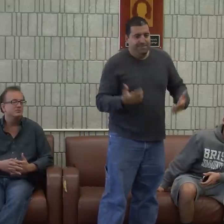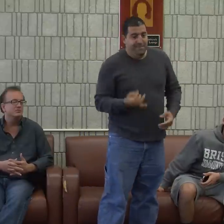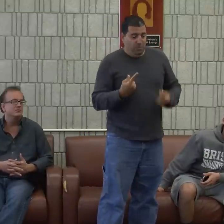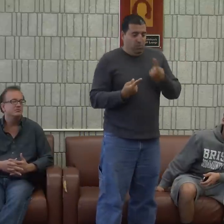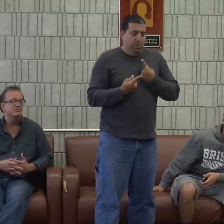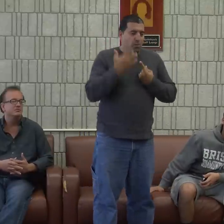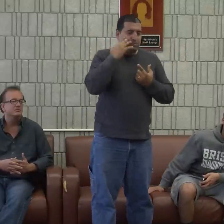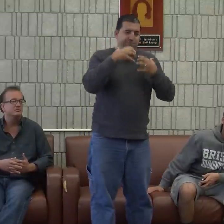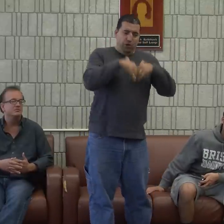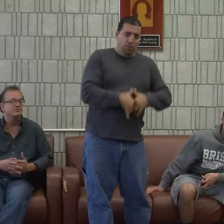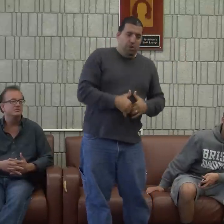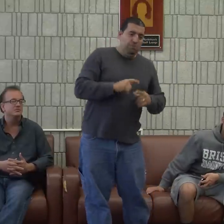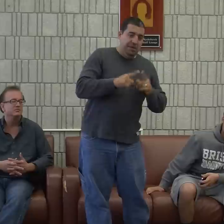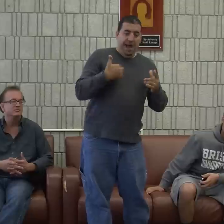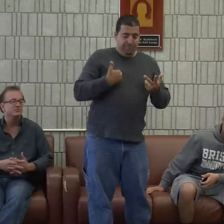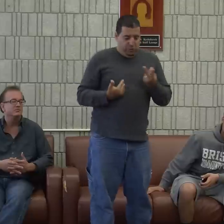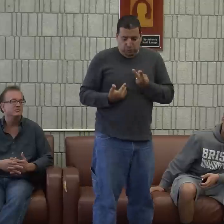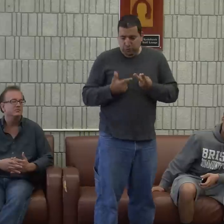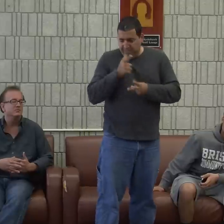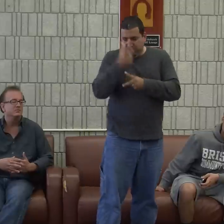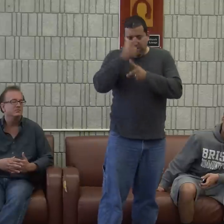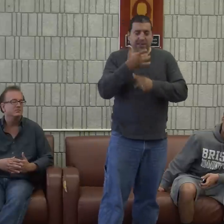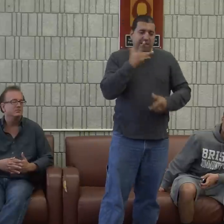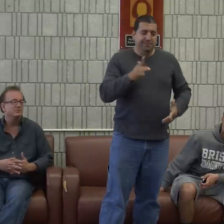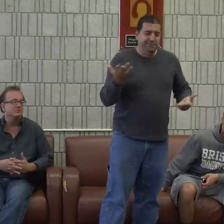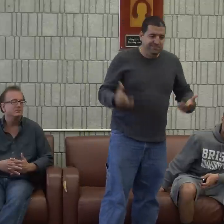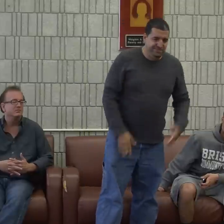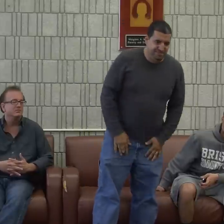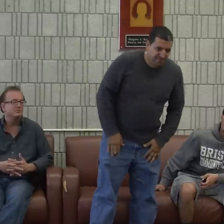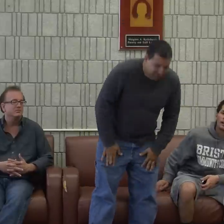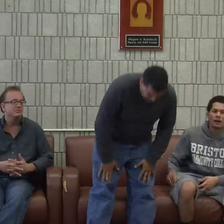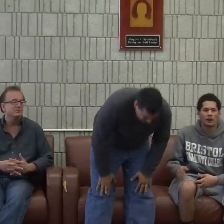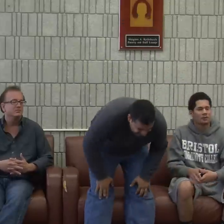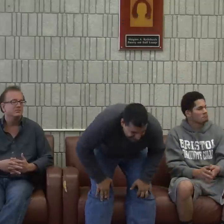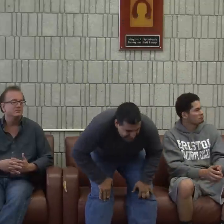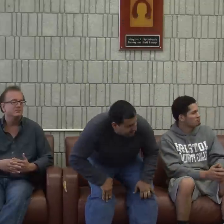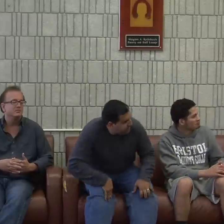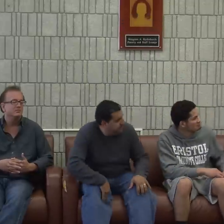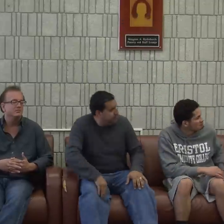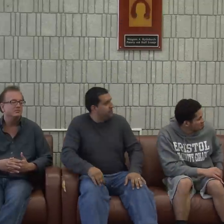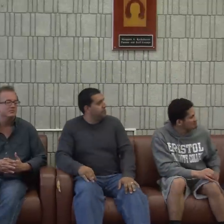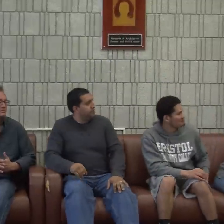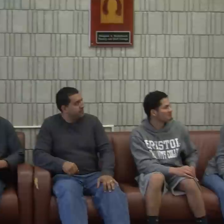have a sister who can hear, she connects us with our hearing parents. And the fact that